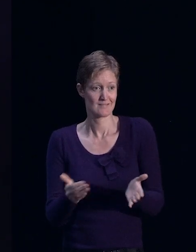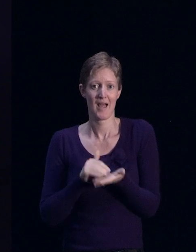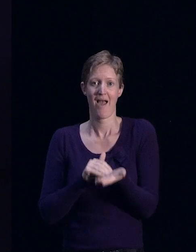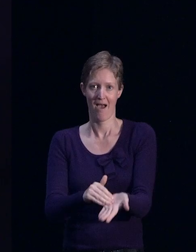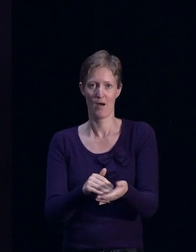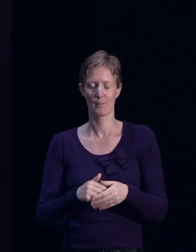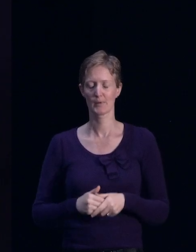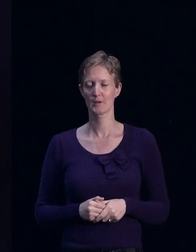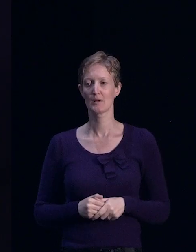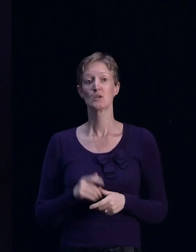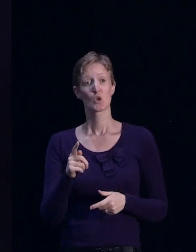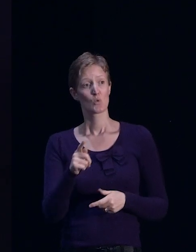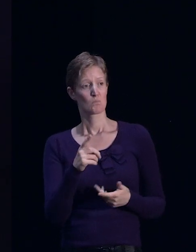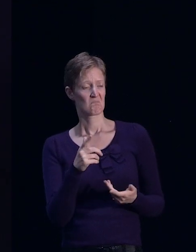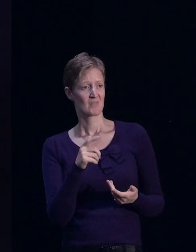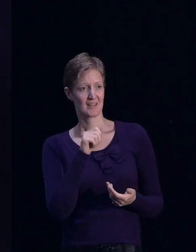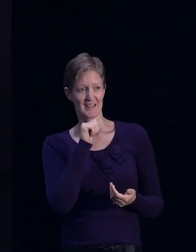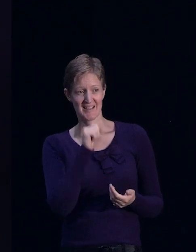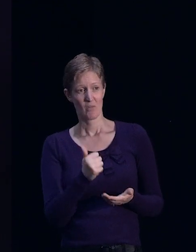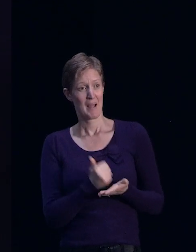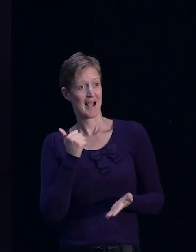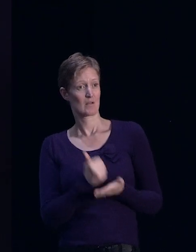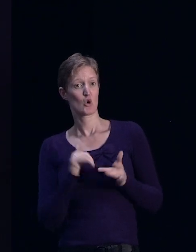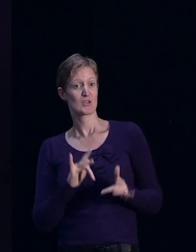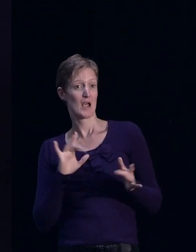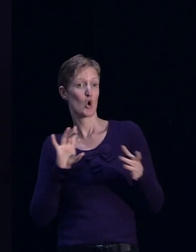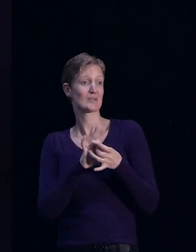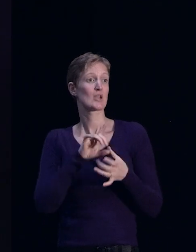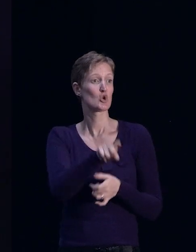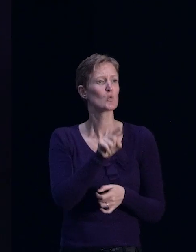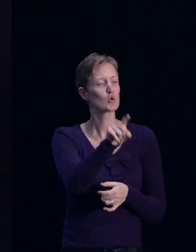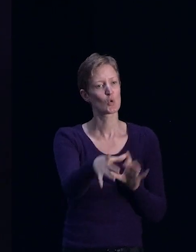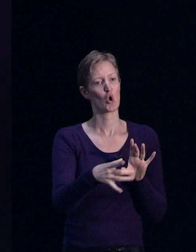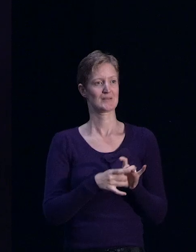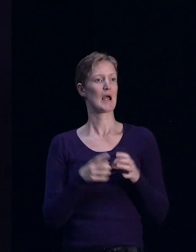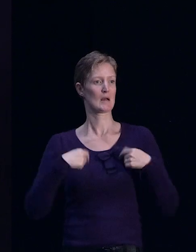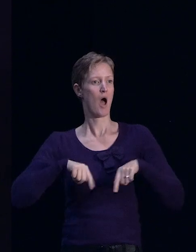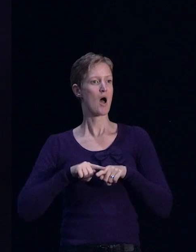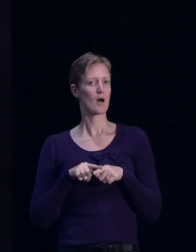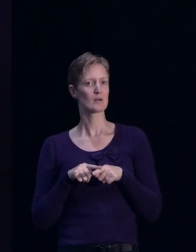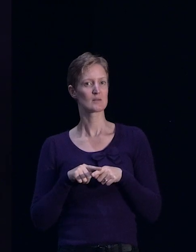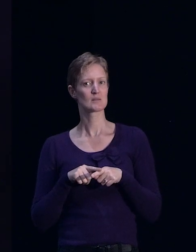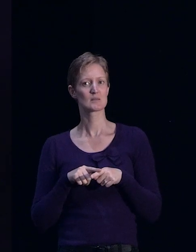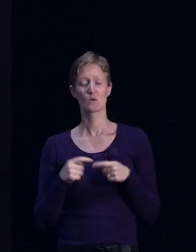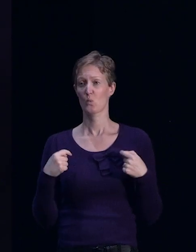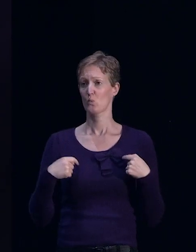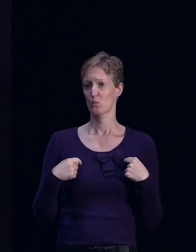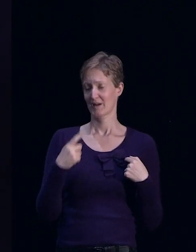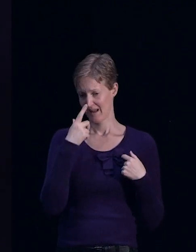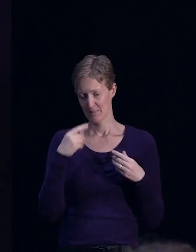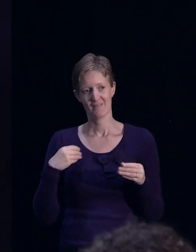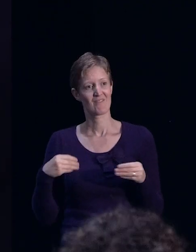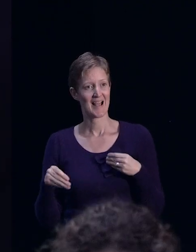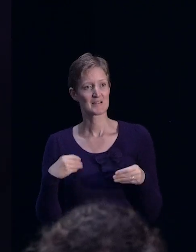think, you know, engage early with your bank. If, if the bank hasn't already been in contact with you, you'd be surprised how innovative and agile, you